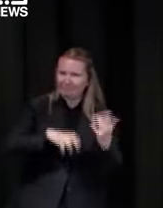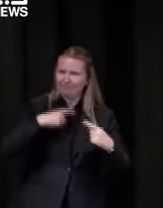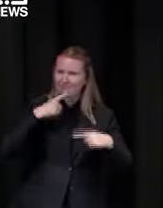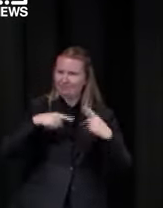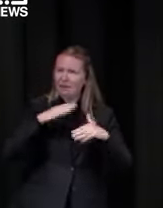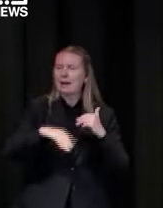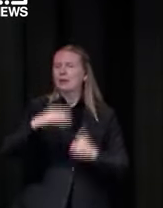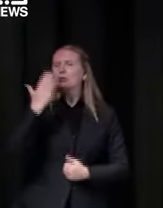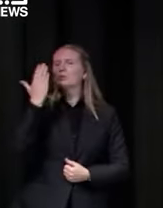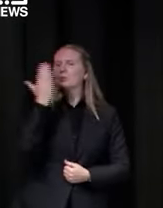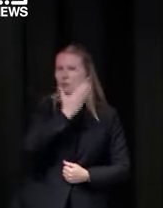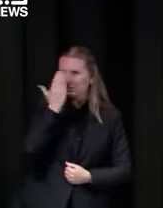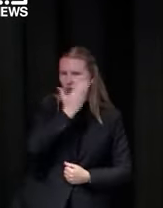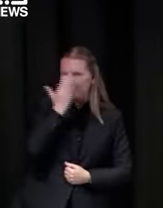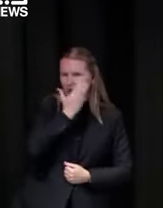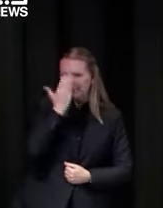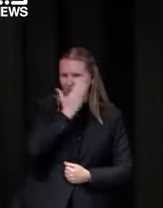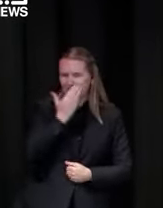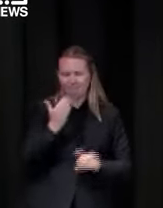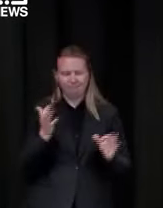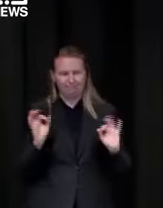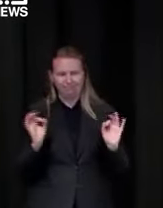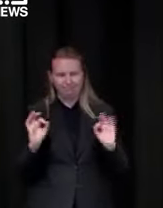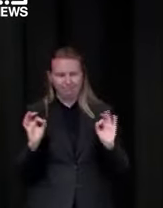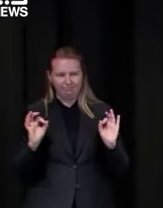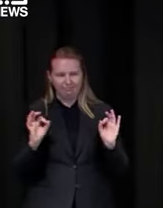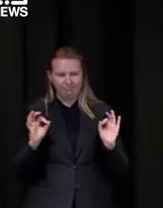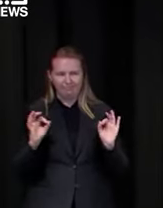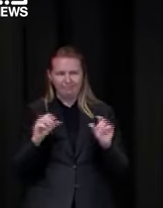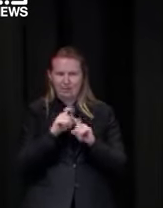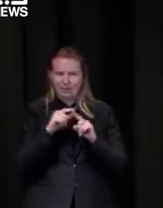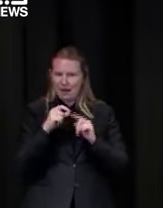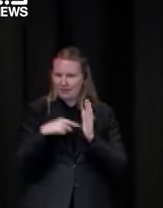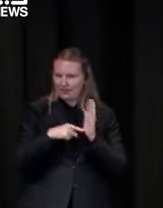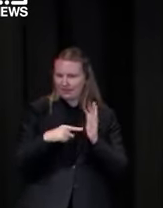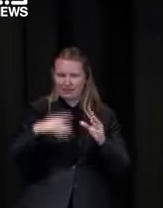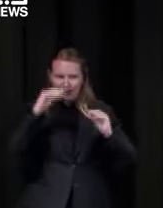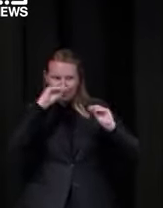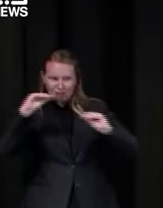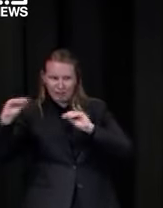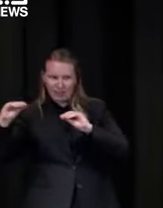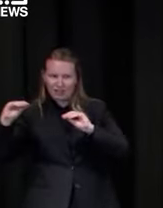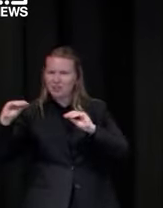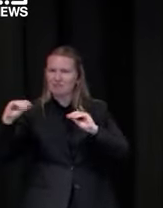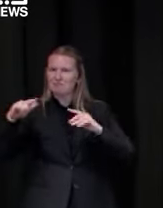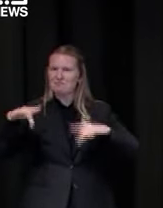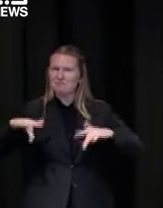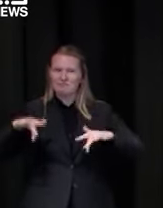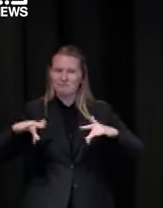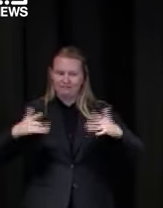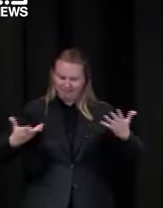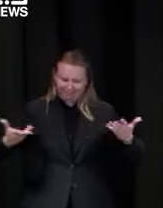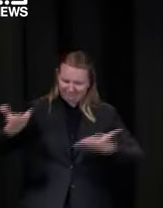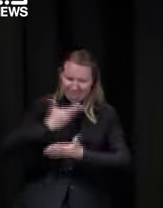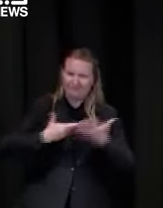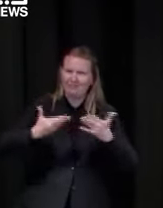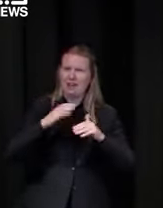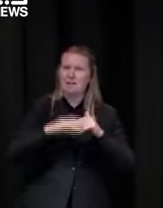announced by the deputy premier and education minister the other day and those things were not a feature of it because they're not a feature of it